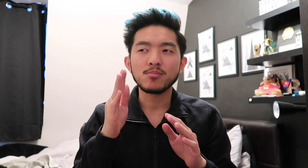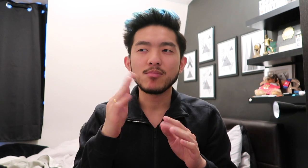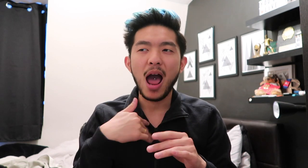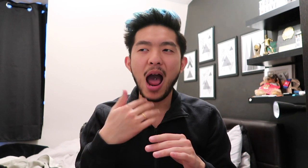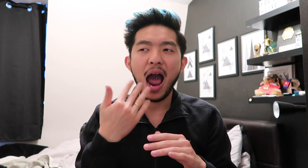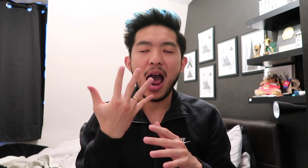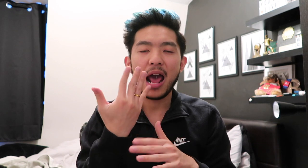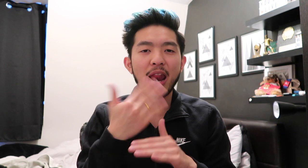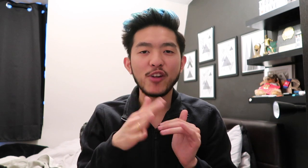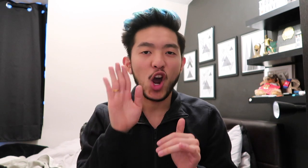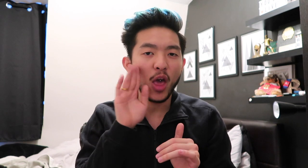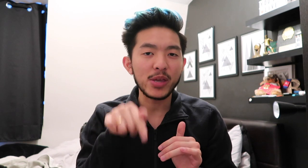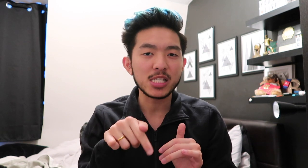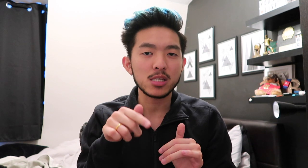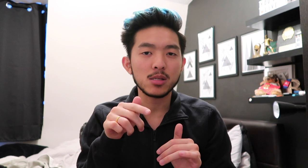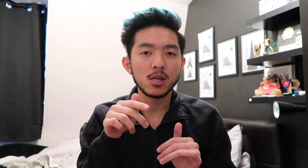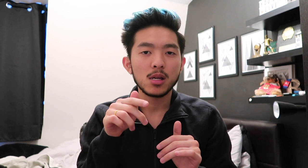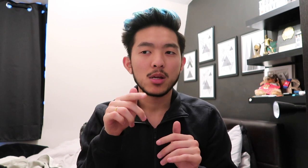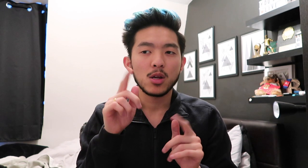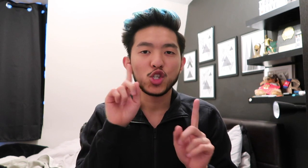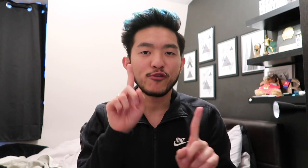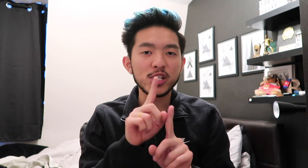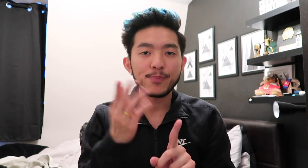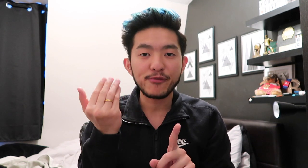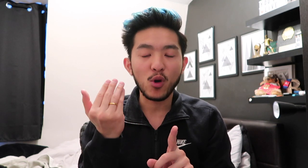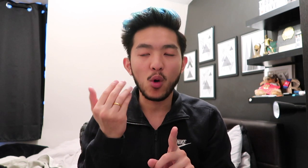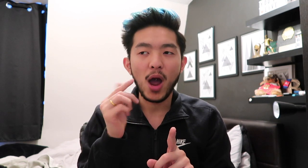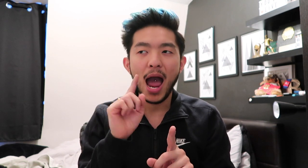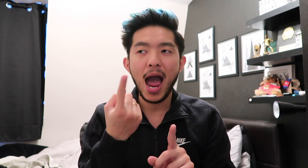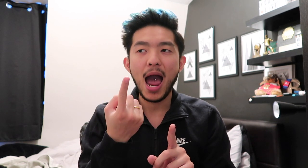I've never heard this too fast before. As,